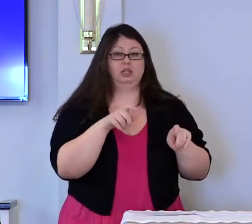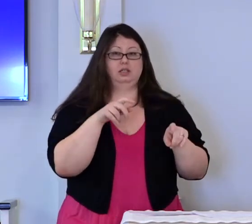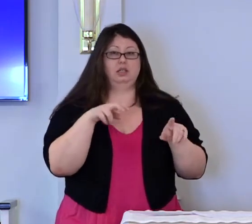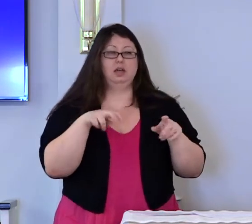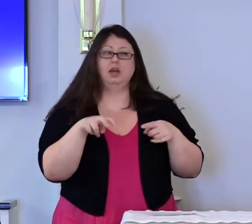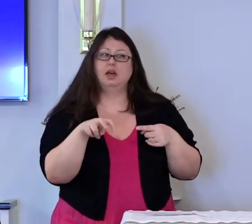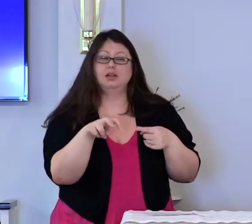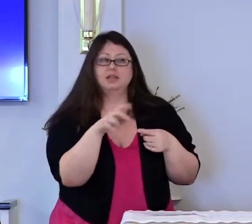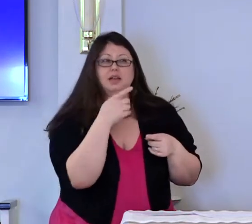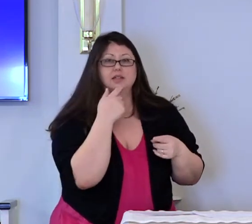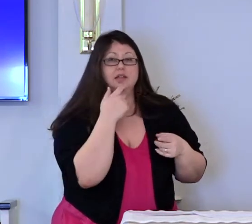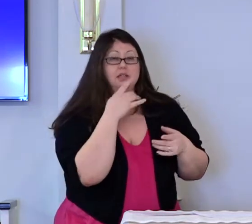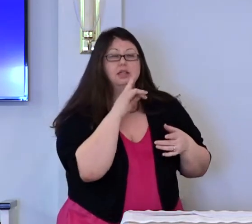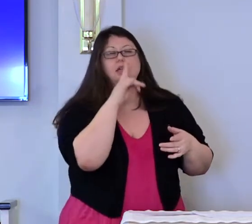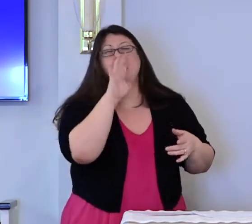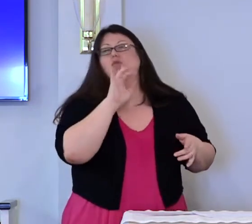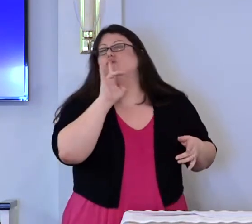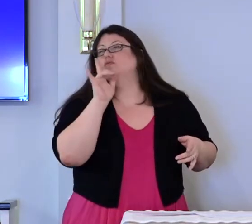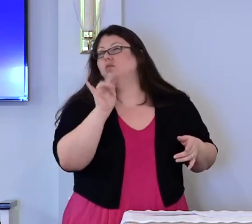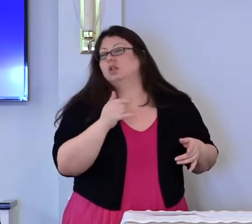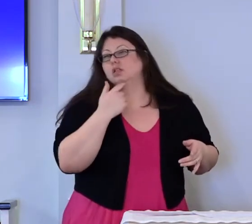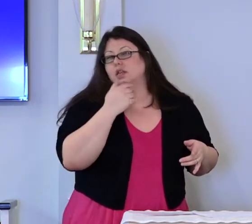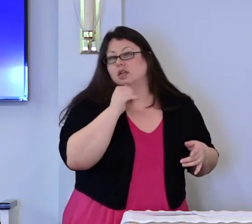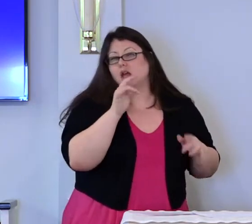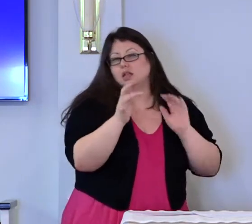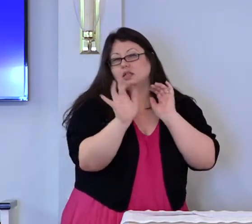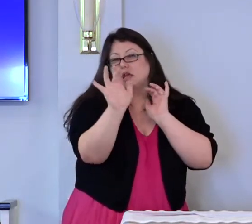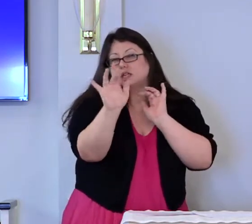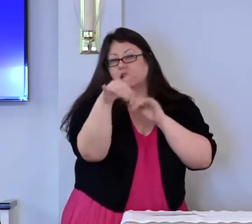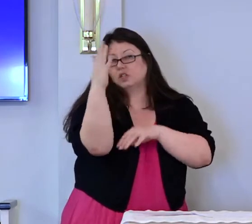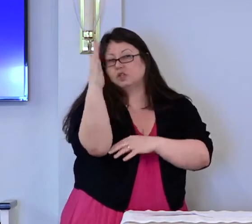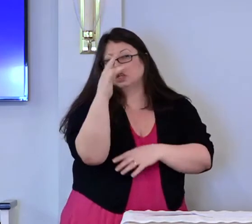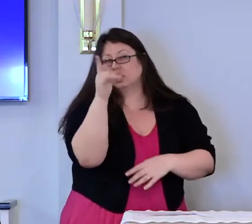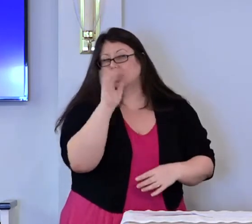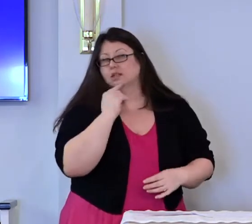really say, don't touch that tree?